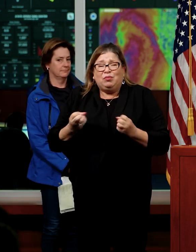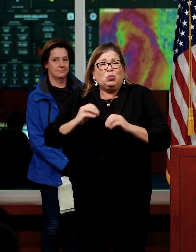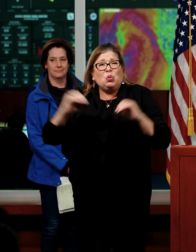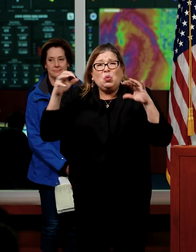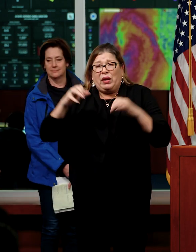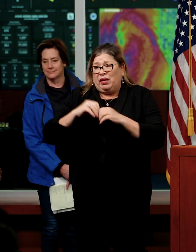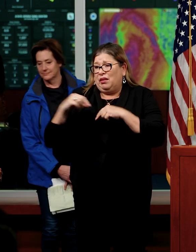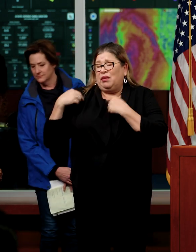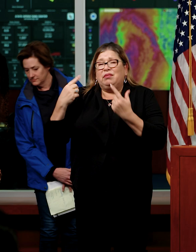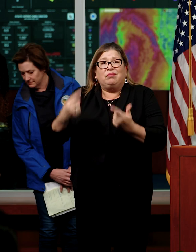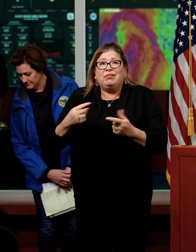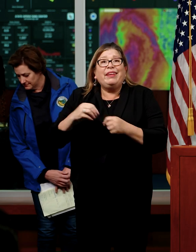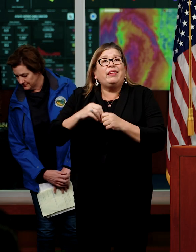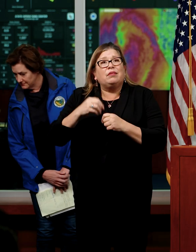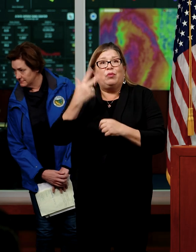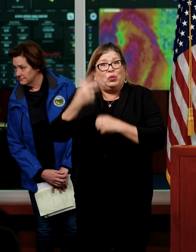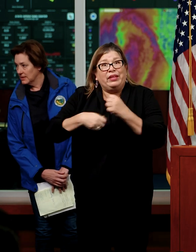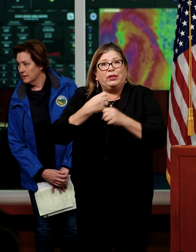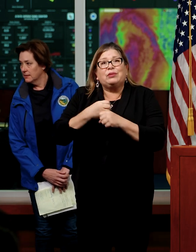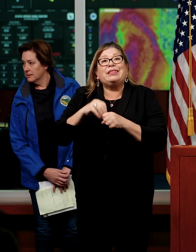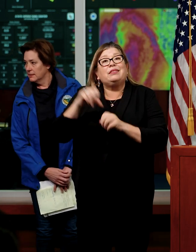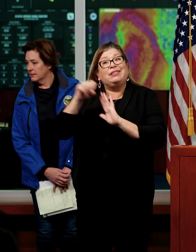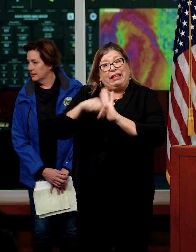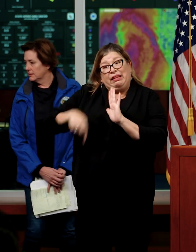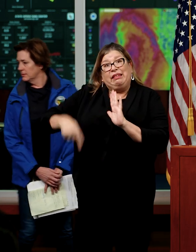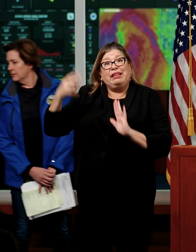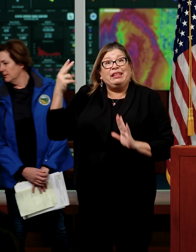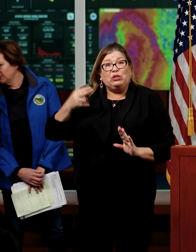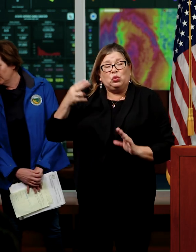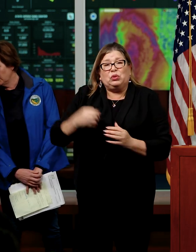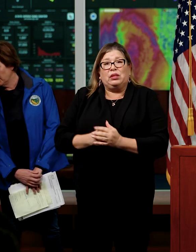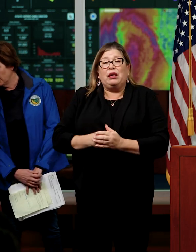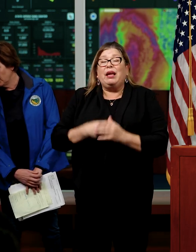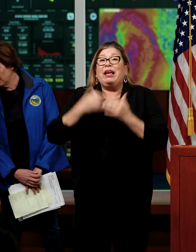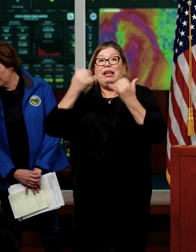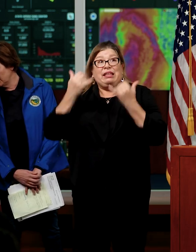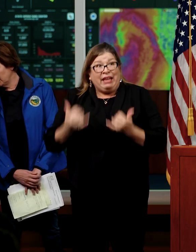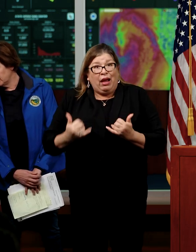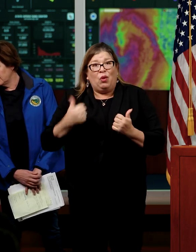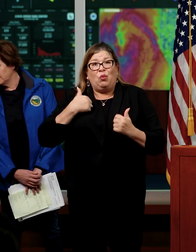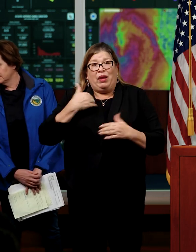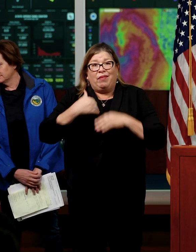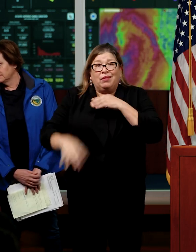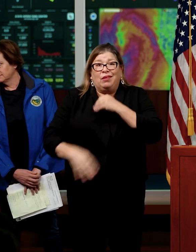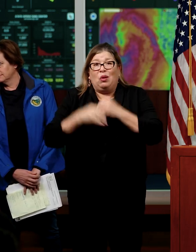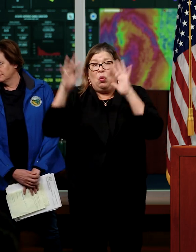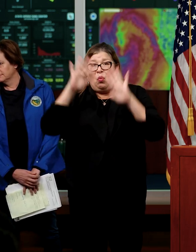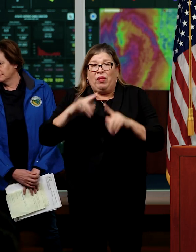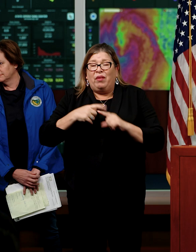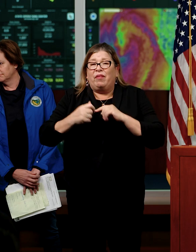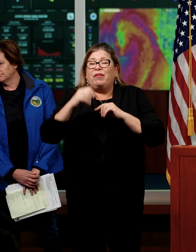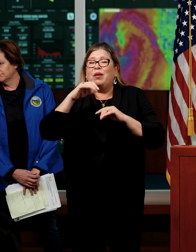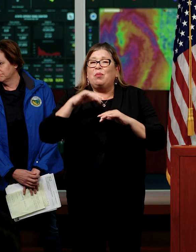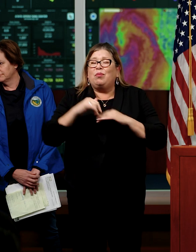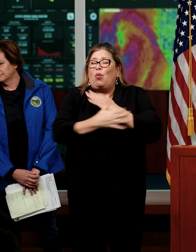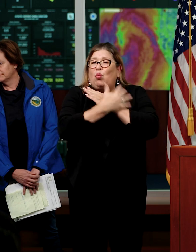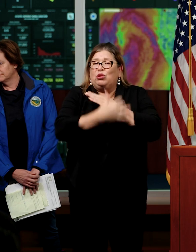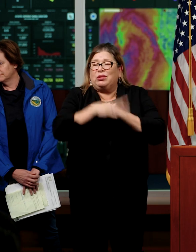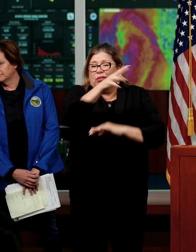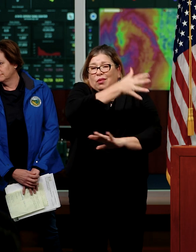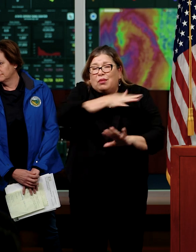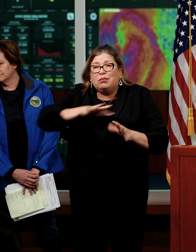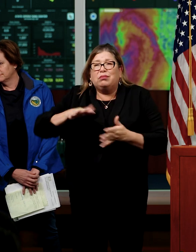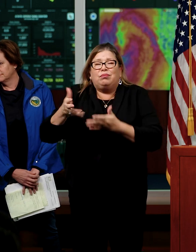And at the same time, of course, now we navigate this series of atmospheric rivers. It's important to point out that while we are